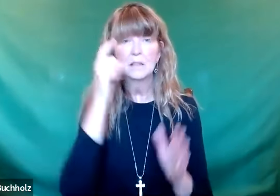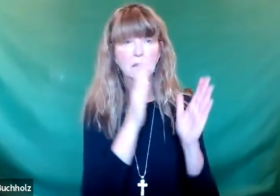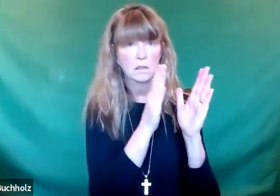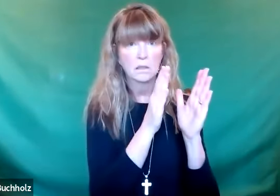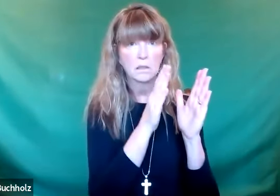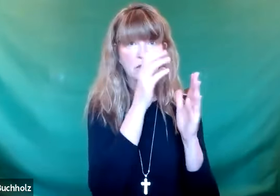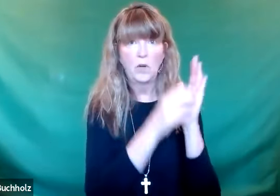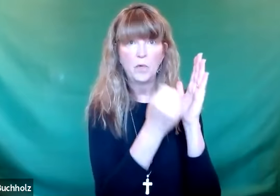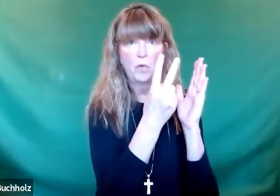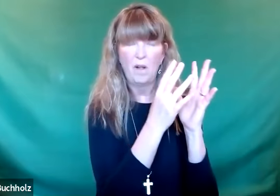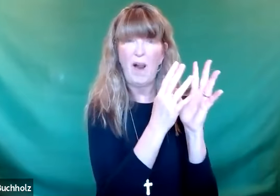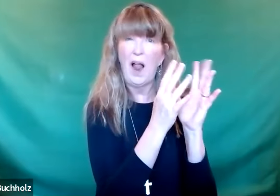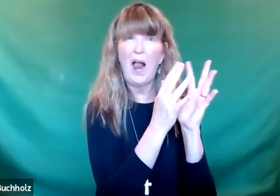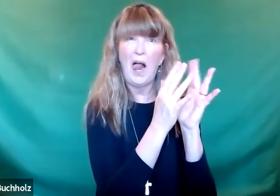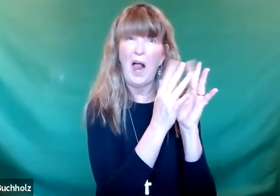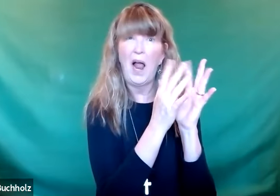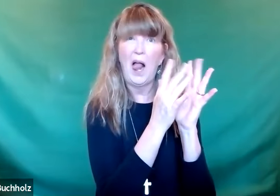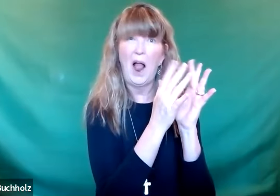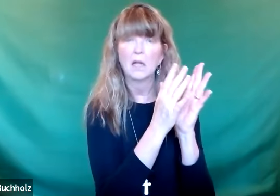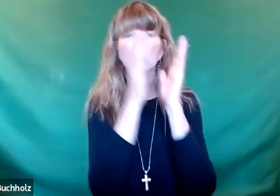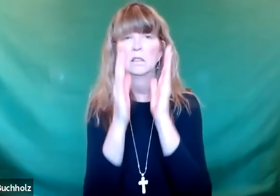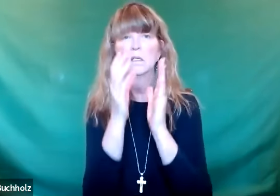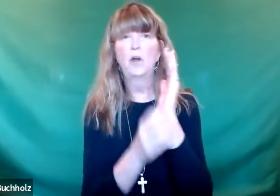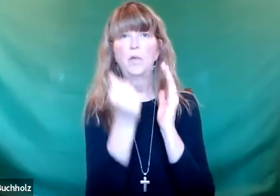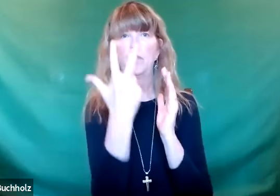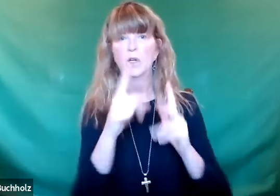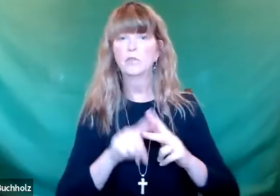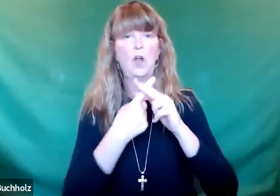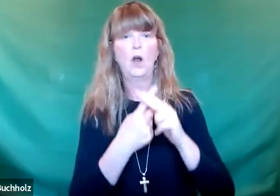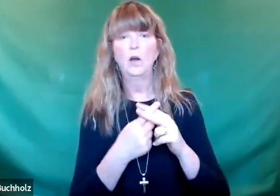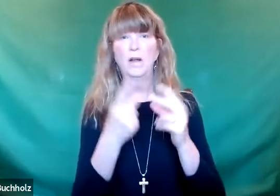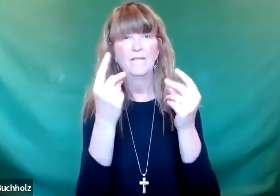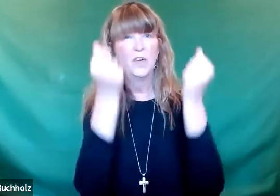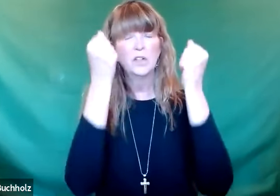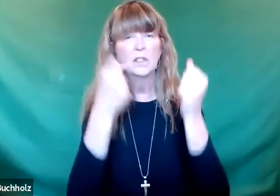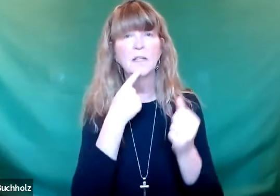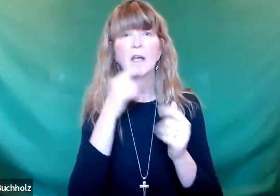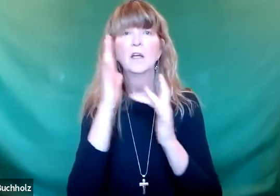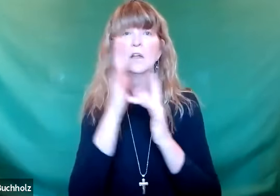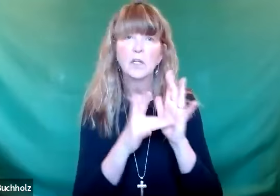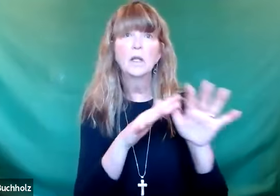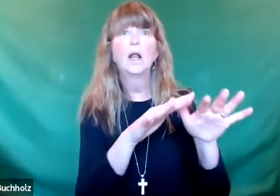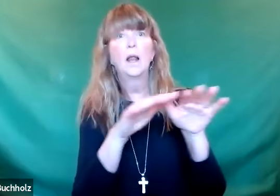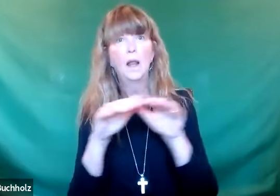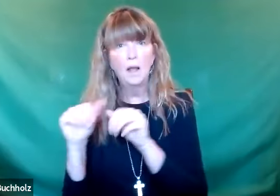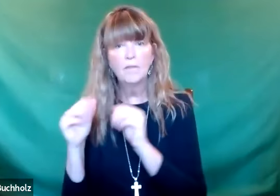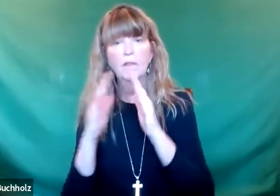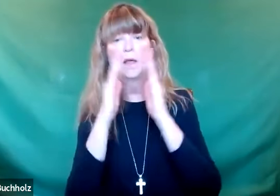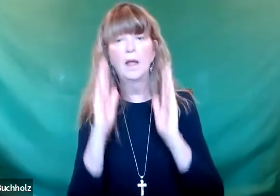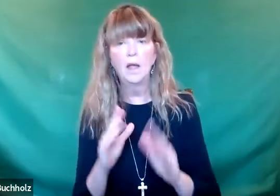his message. So it makes sense when you read chapter 12 and all of these things that have happened. But in chapter 13, it